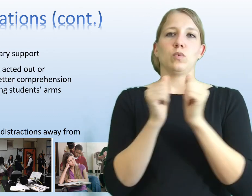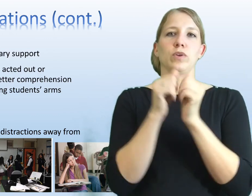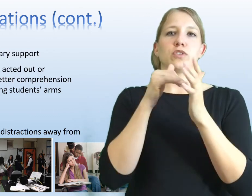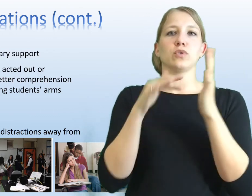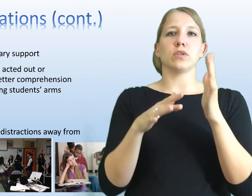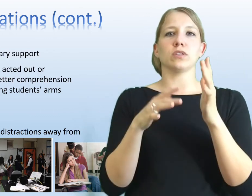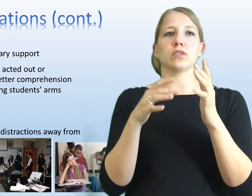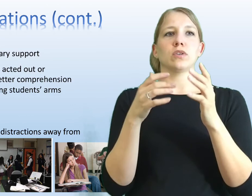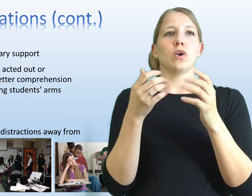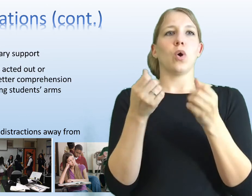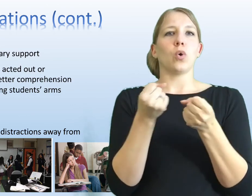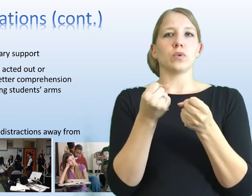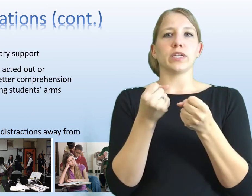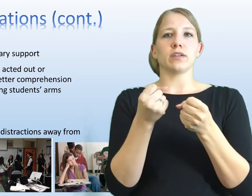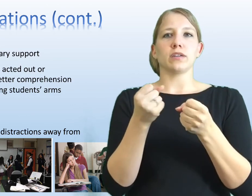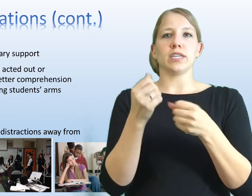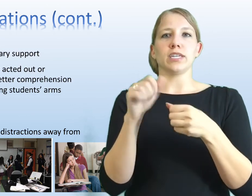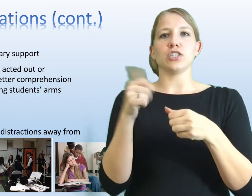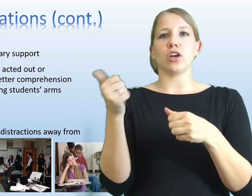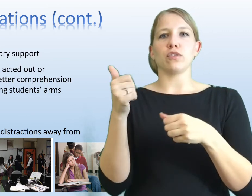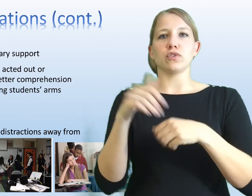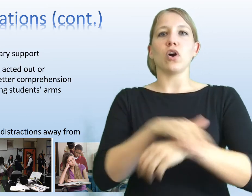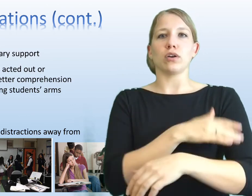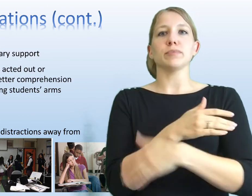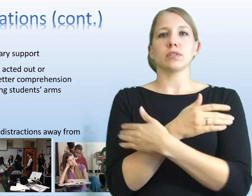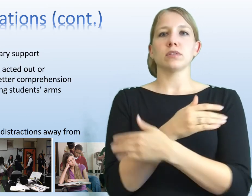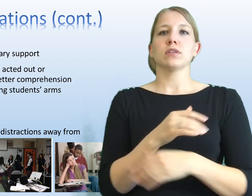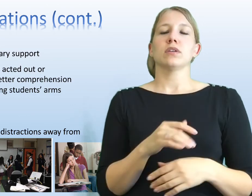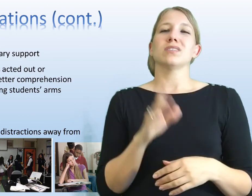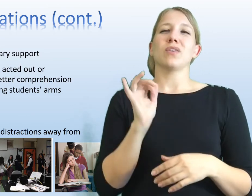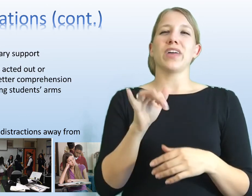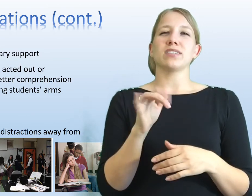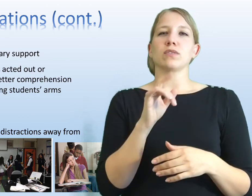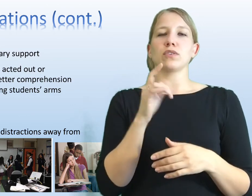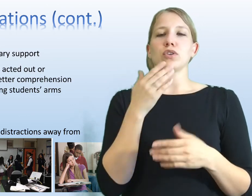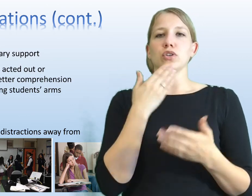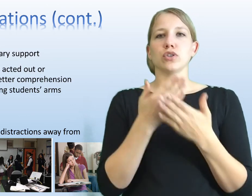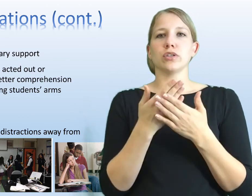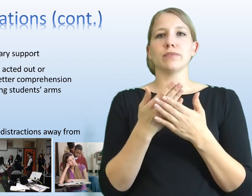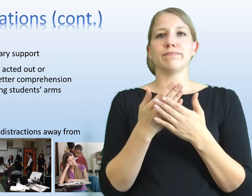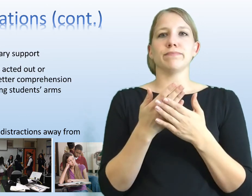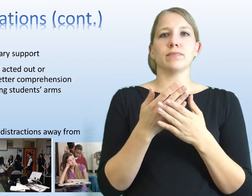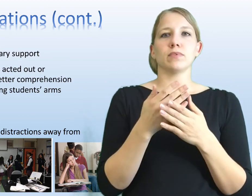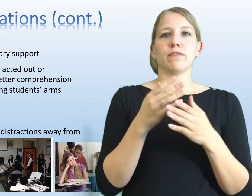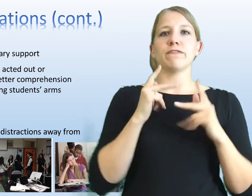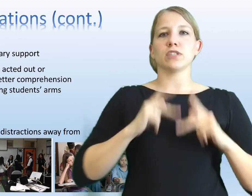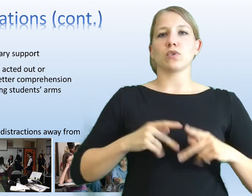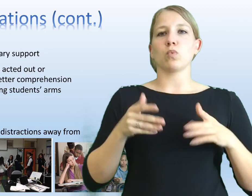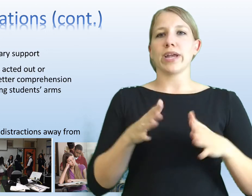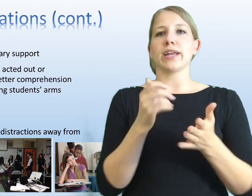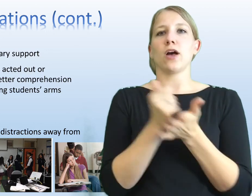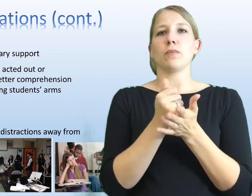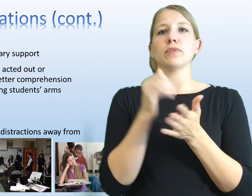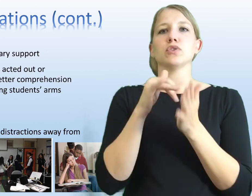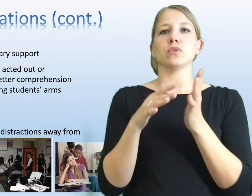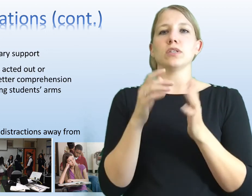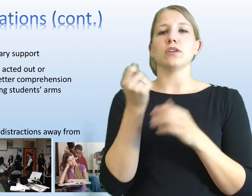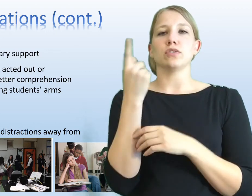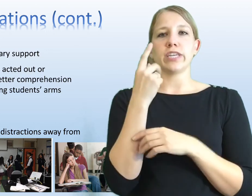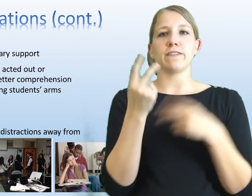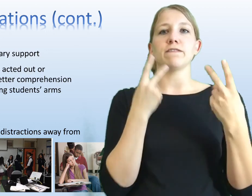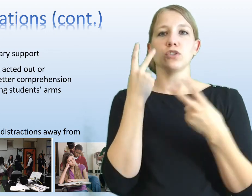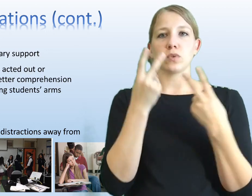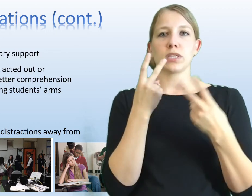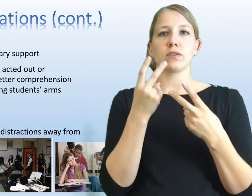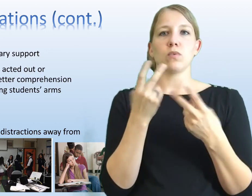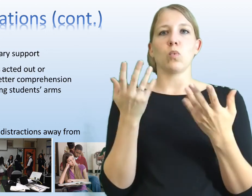with students holding each other's arms. So that's a good physical way to help the student